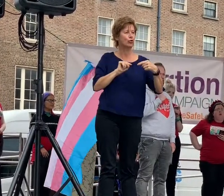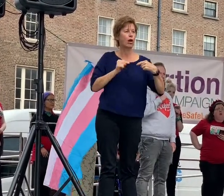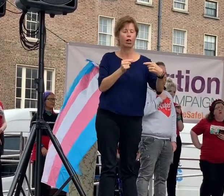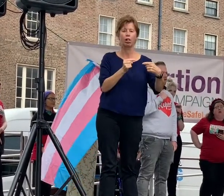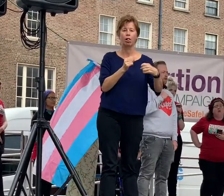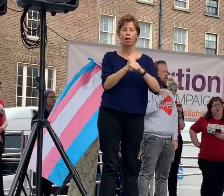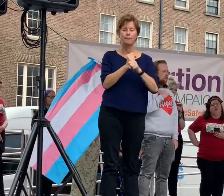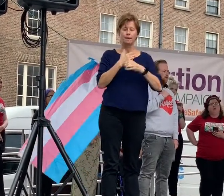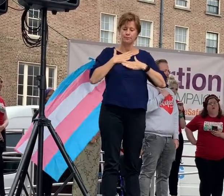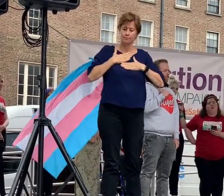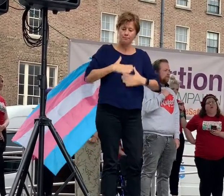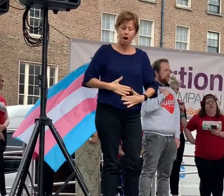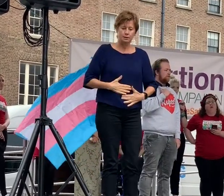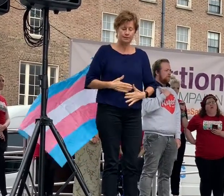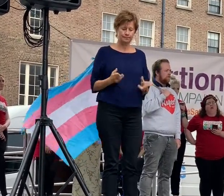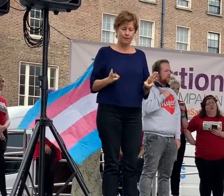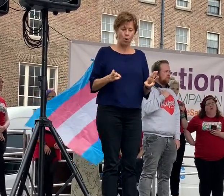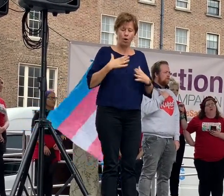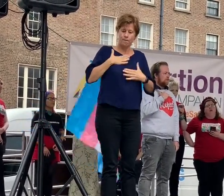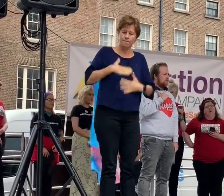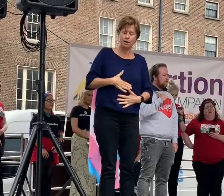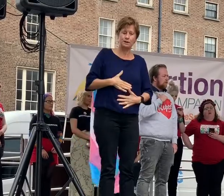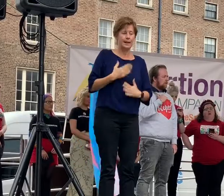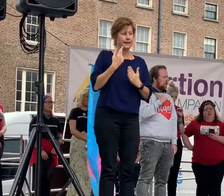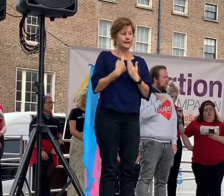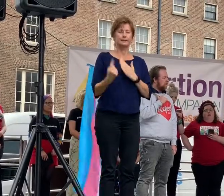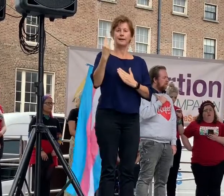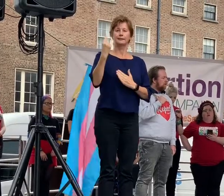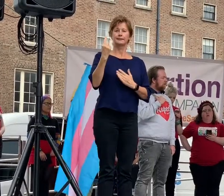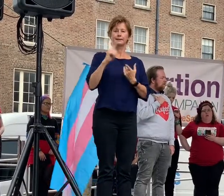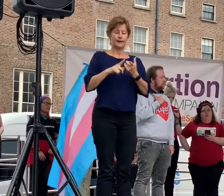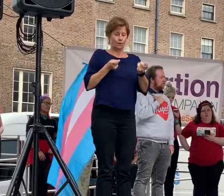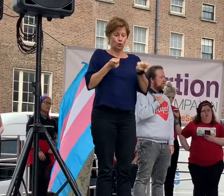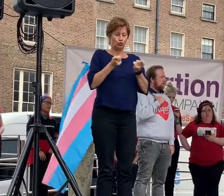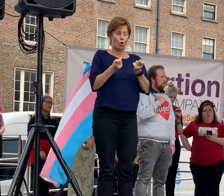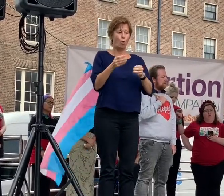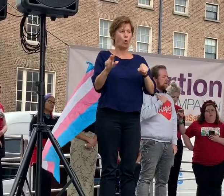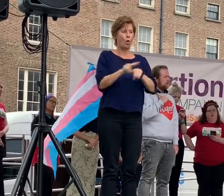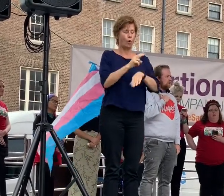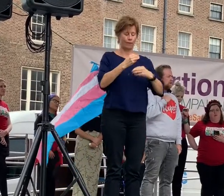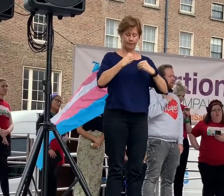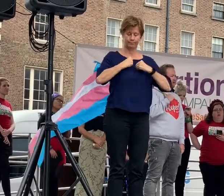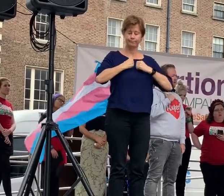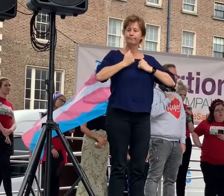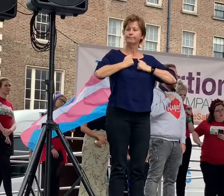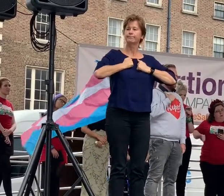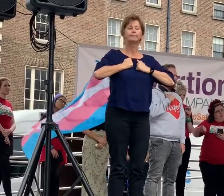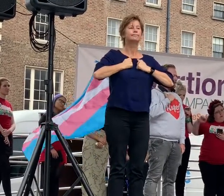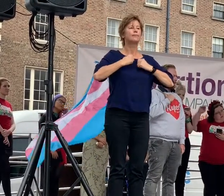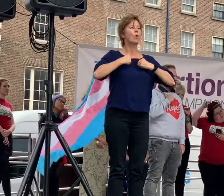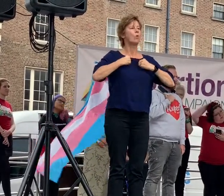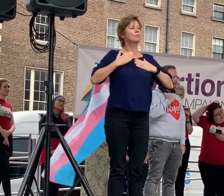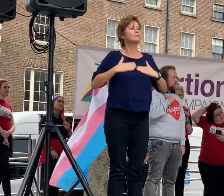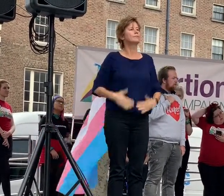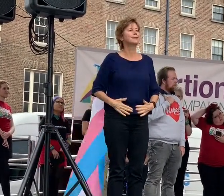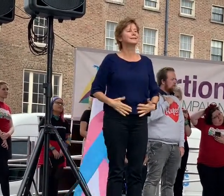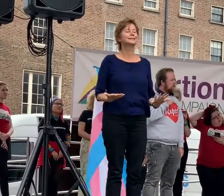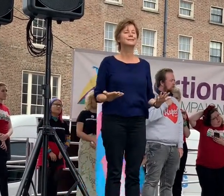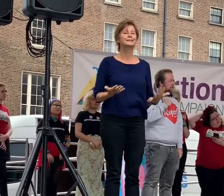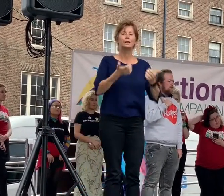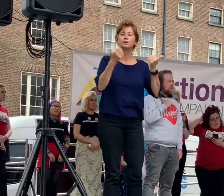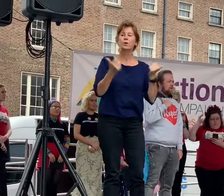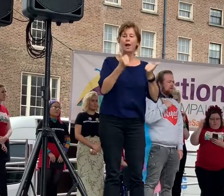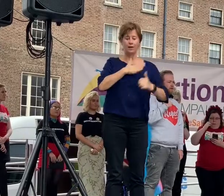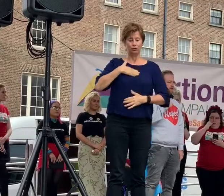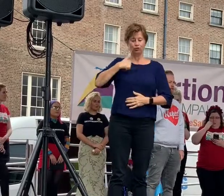having control over yourself without having any actual medical fact. A lot of trans masked people any trans person with a uterus can be